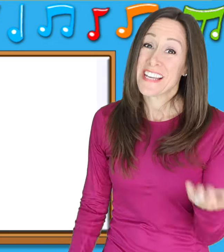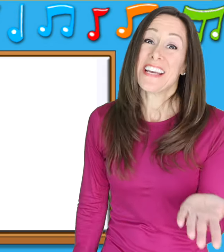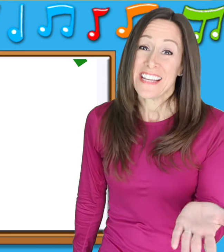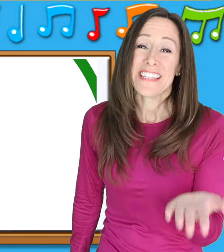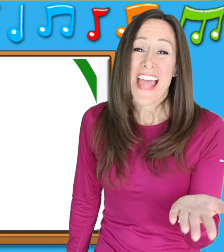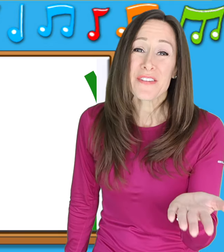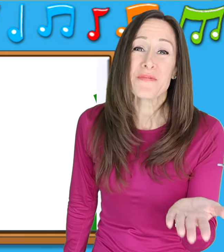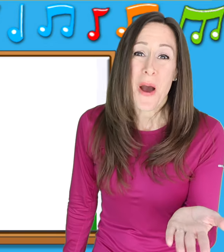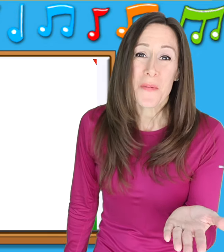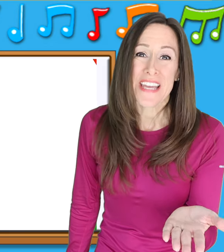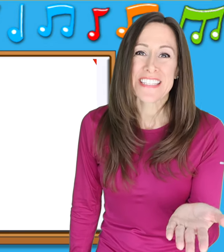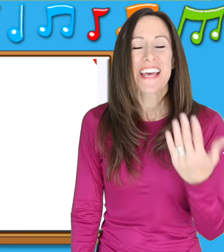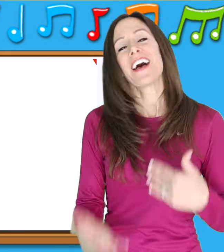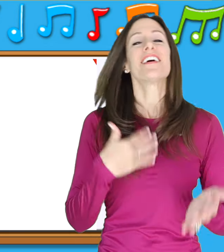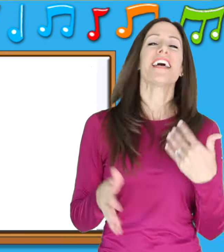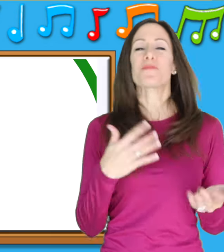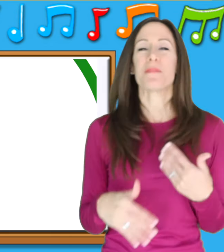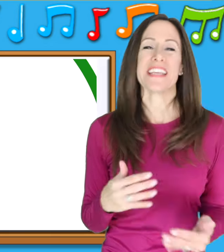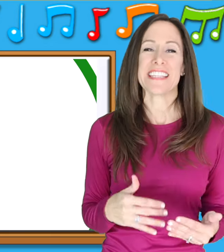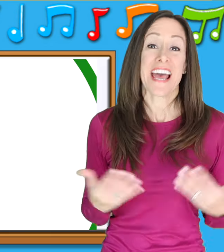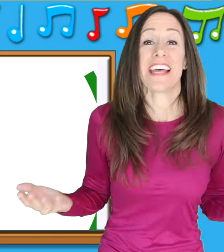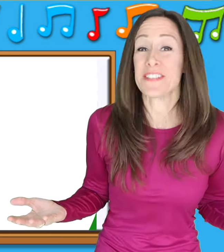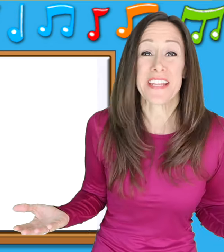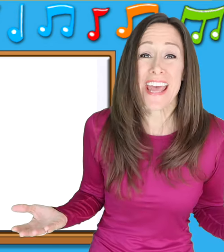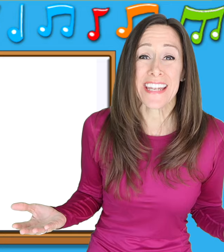Now you know it! Let's repeat it and do it again!